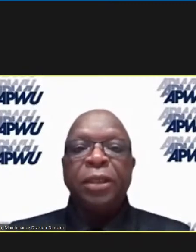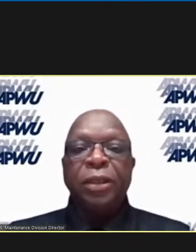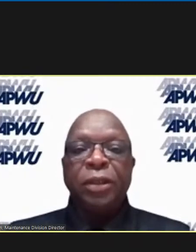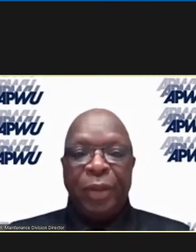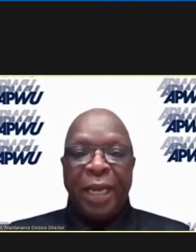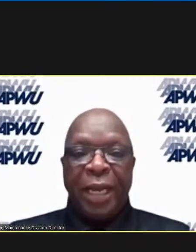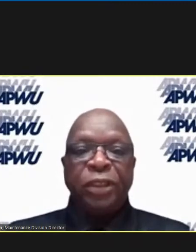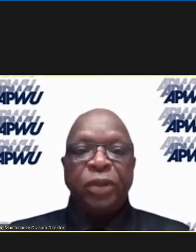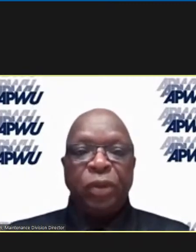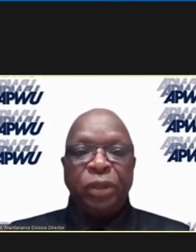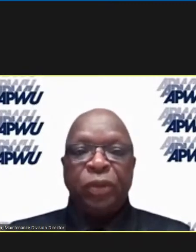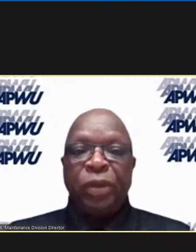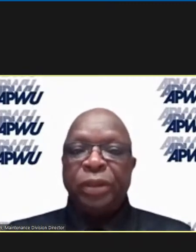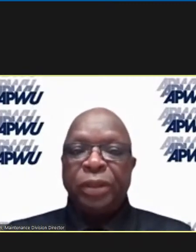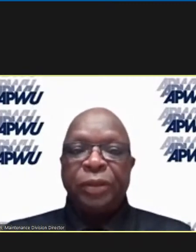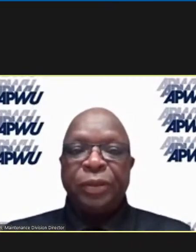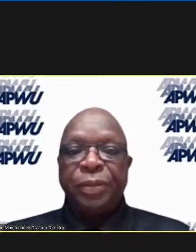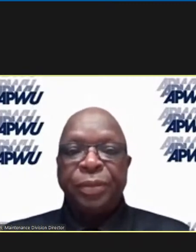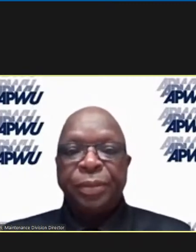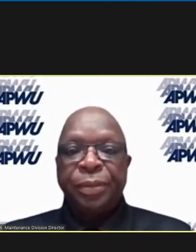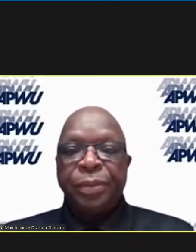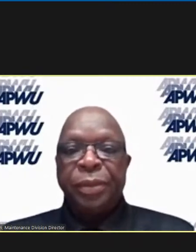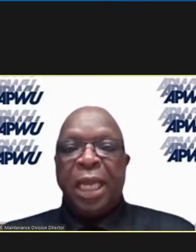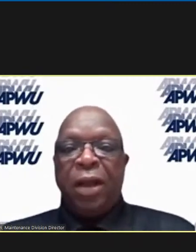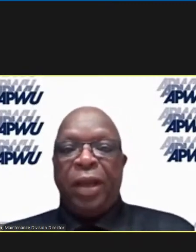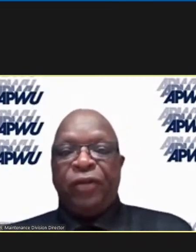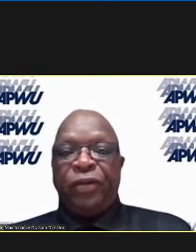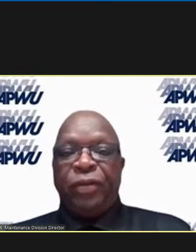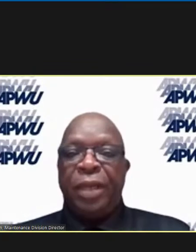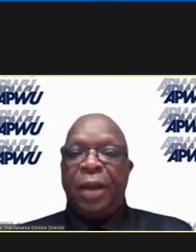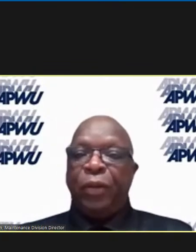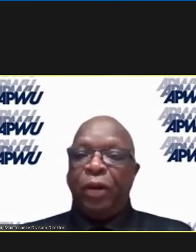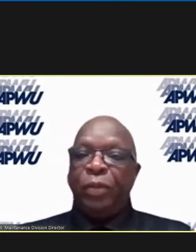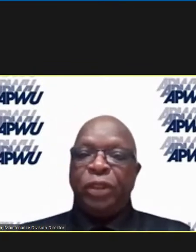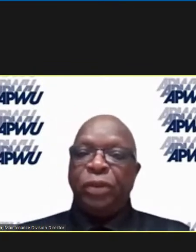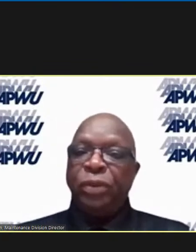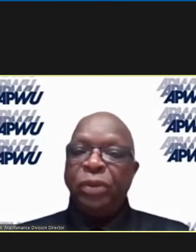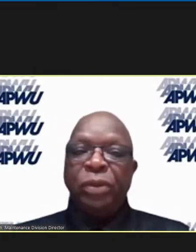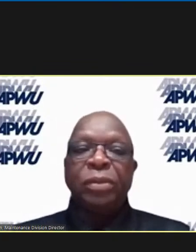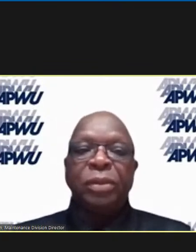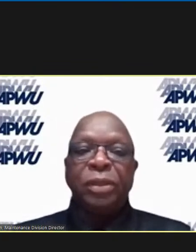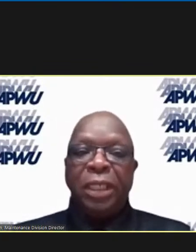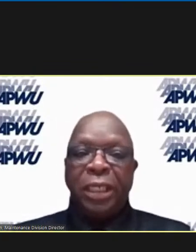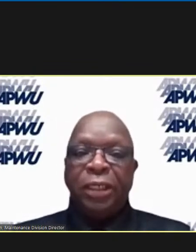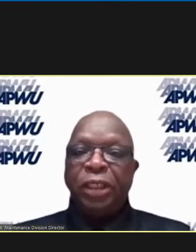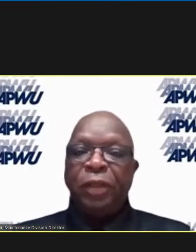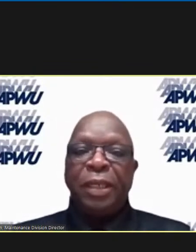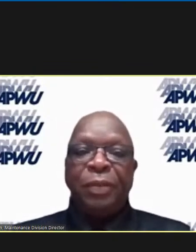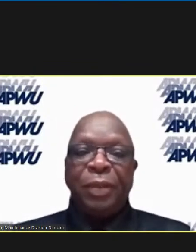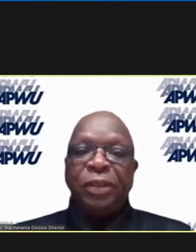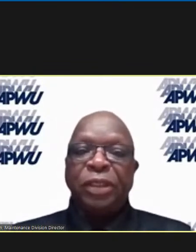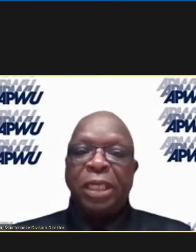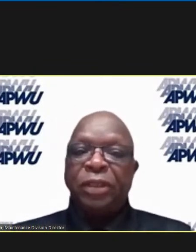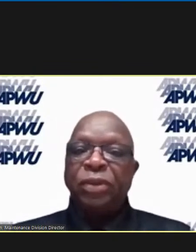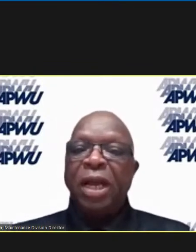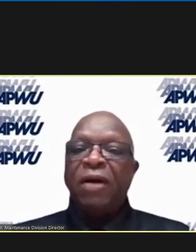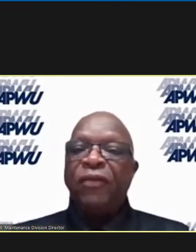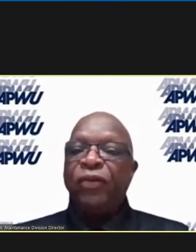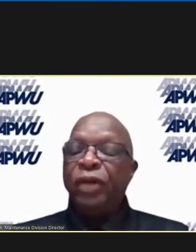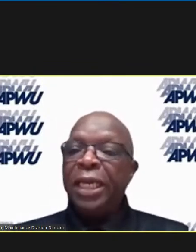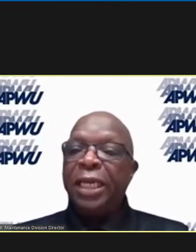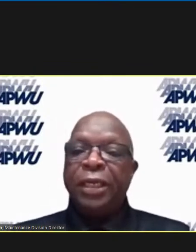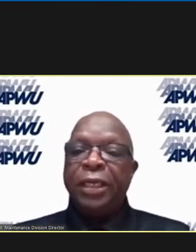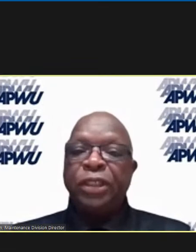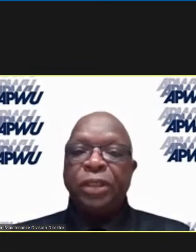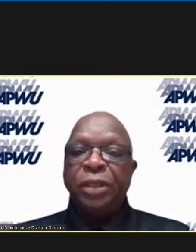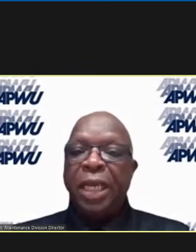your guidance, what you want us to do. However, I promise you, the leadership and the maintenance council are